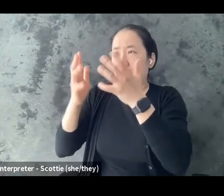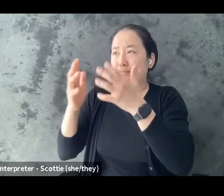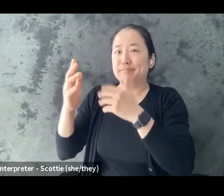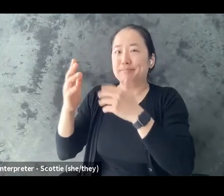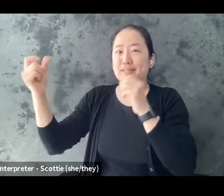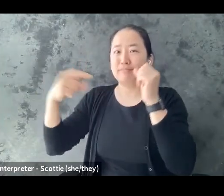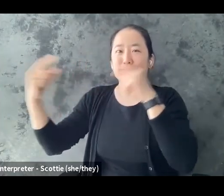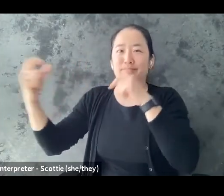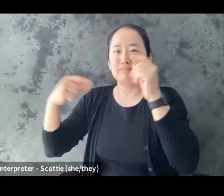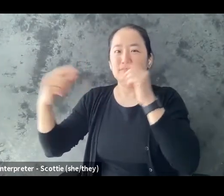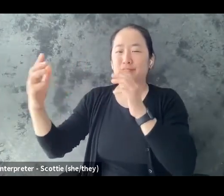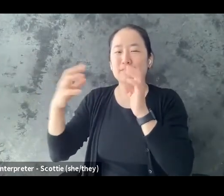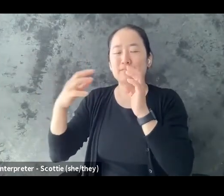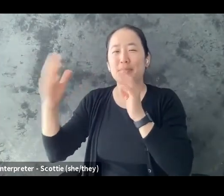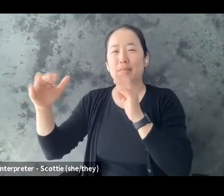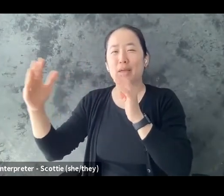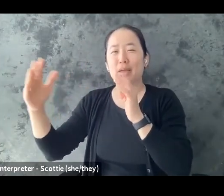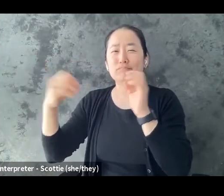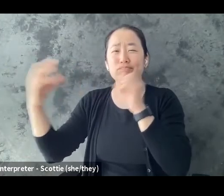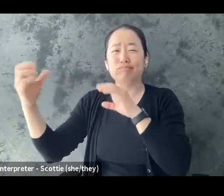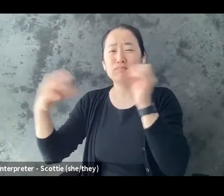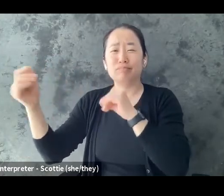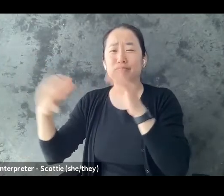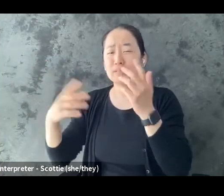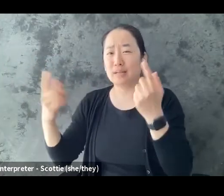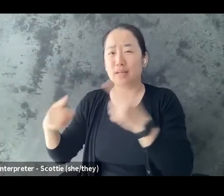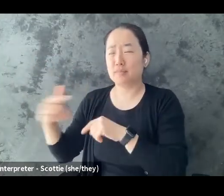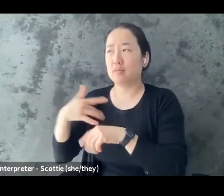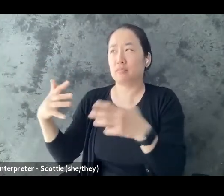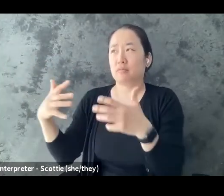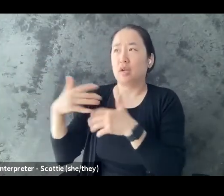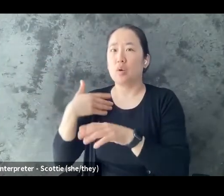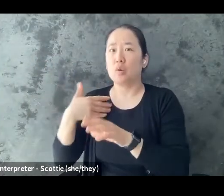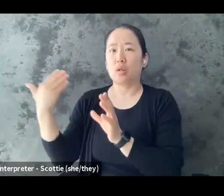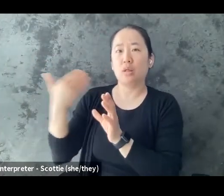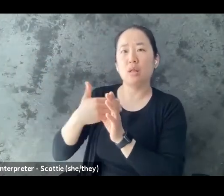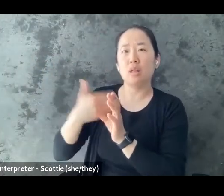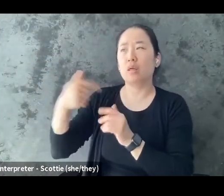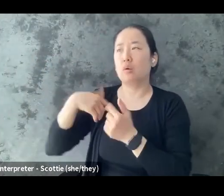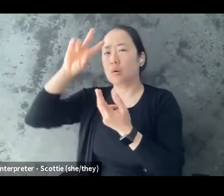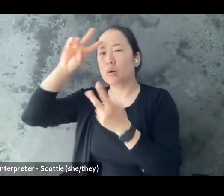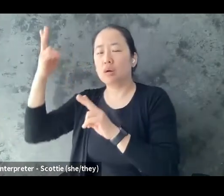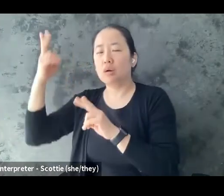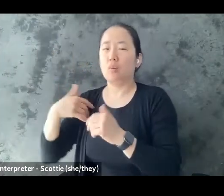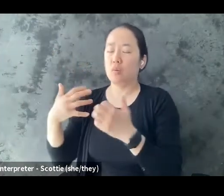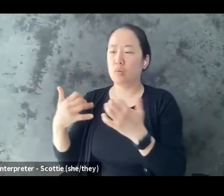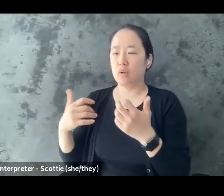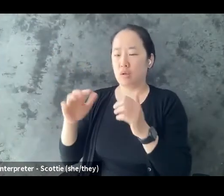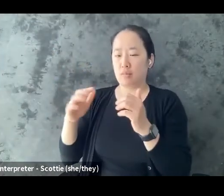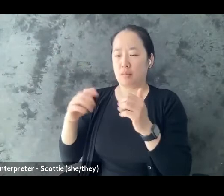maybe they fear interruption or being misunderstood or not being able to have all their thoughts fully collected so writing things down